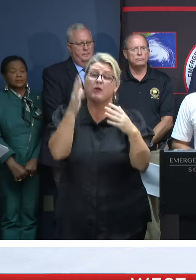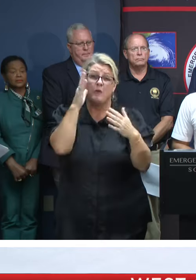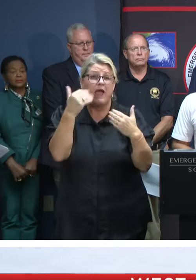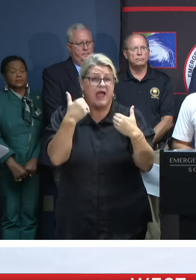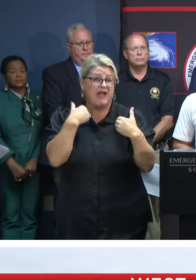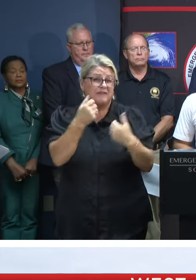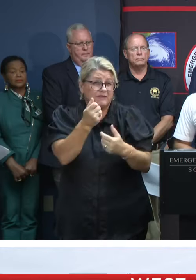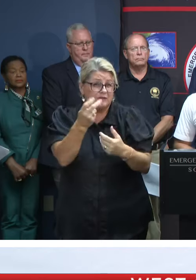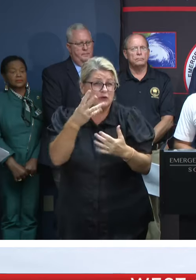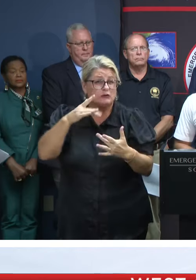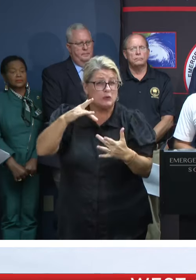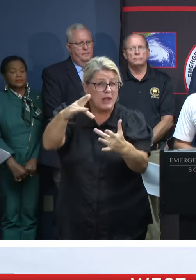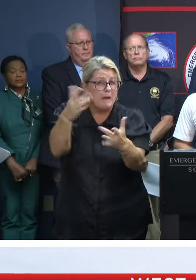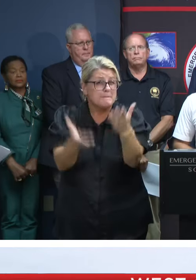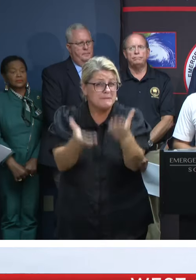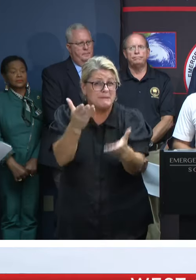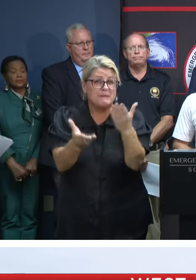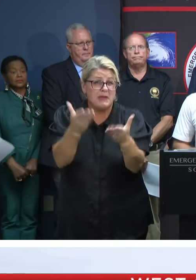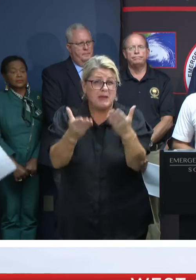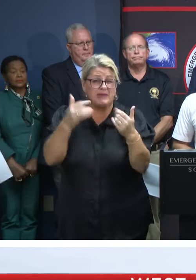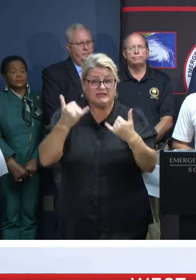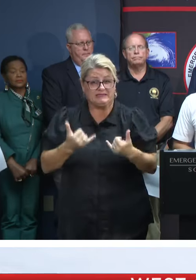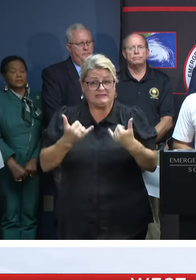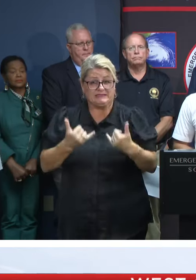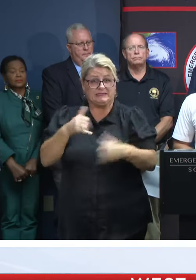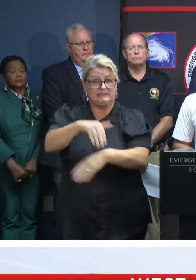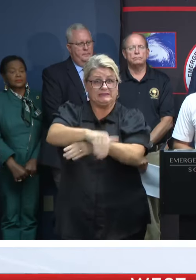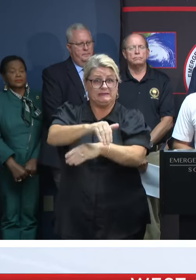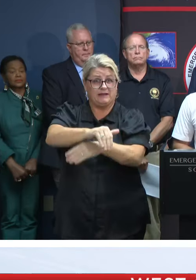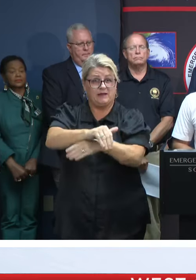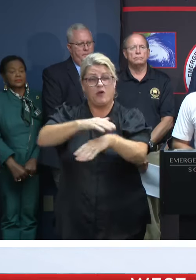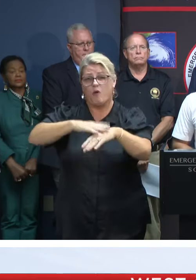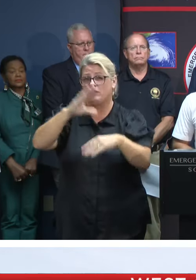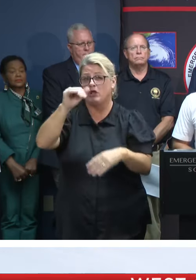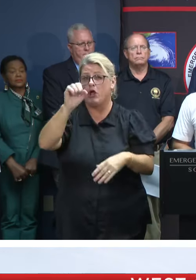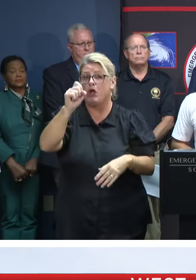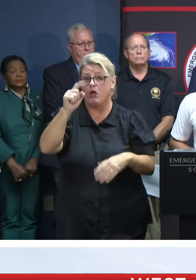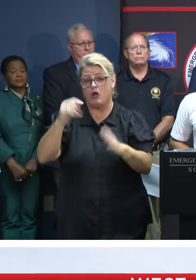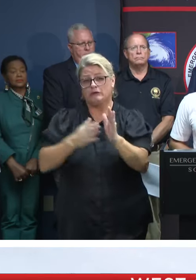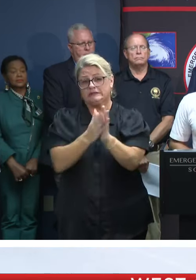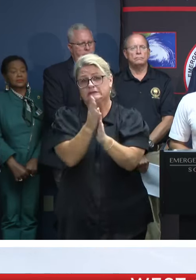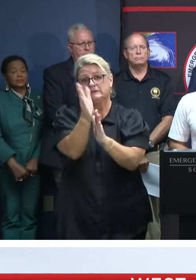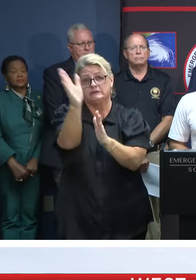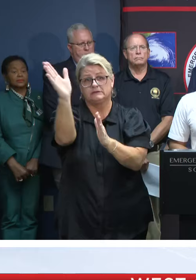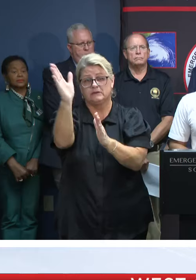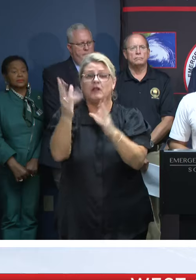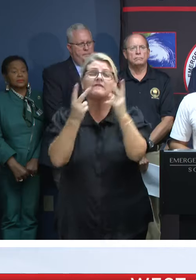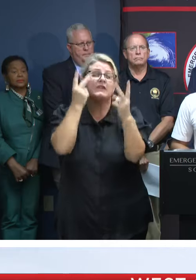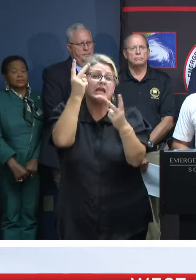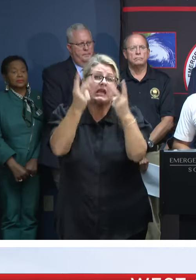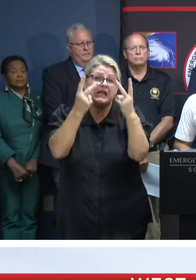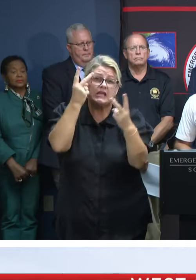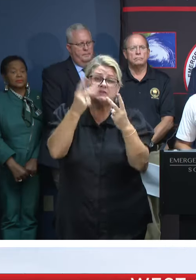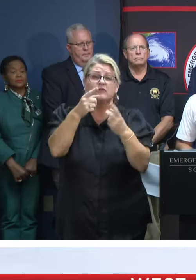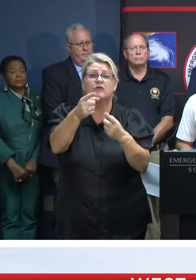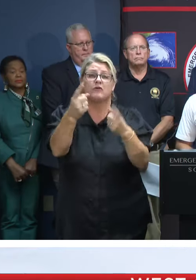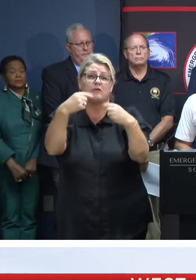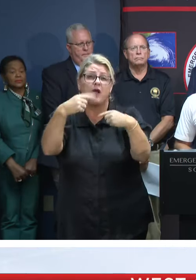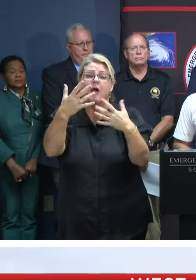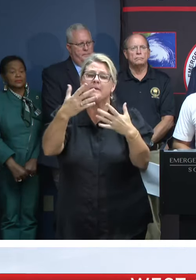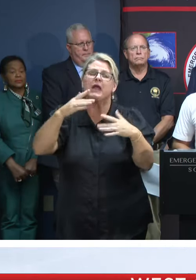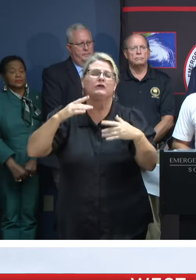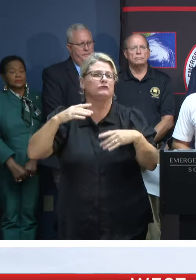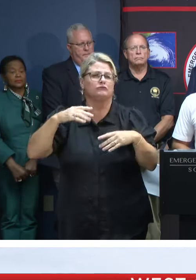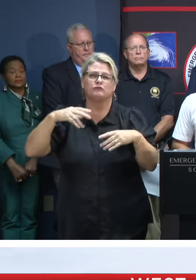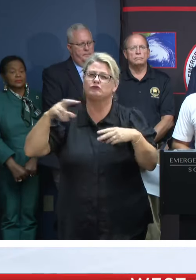tornadoes through mid-week, especially today and this evening along the coast. We want to urge residents and visitors to limit travel throughout the week.